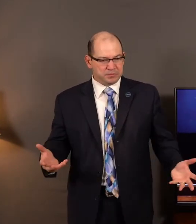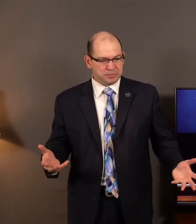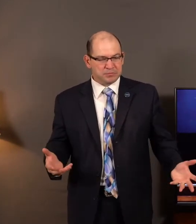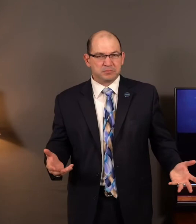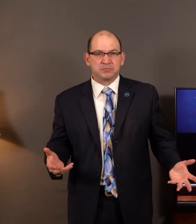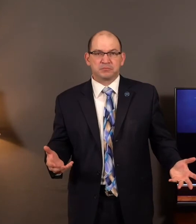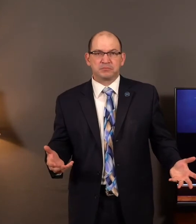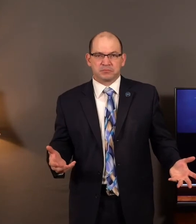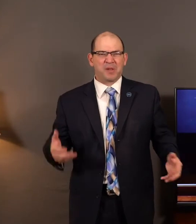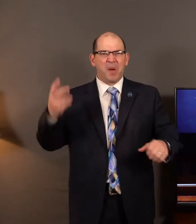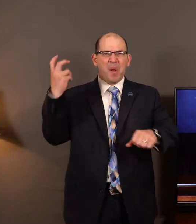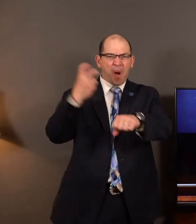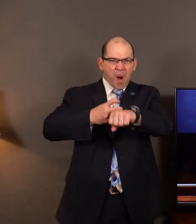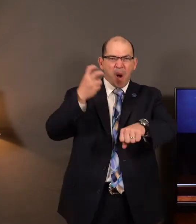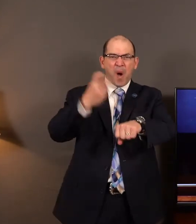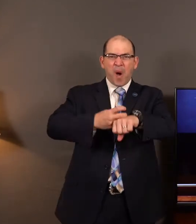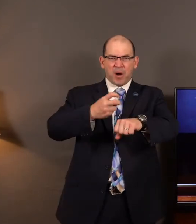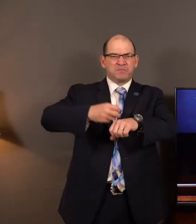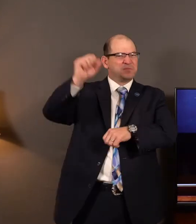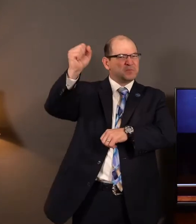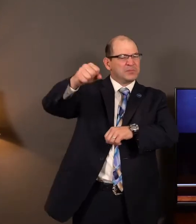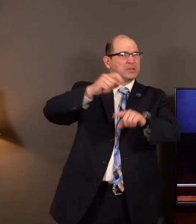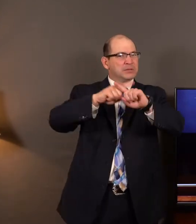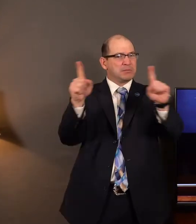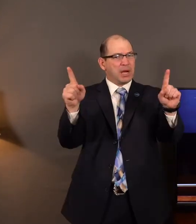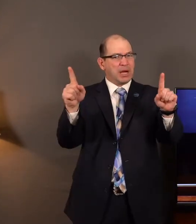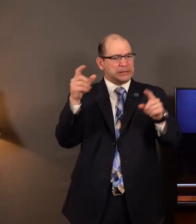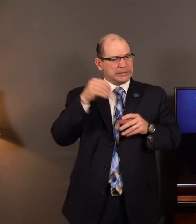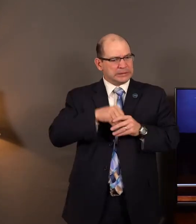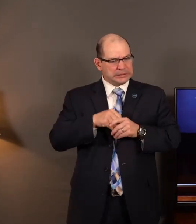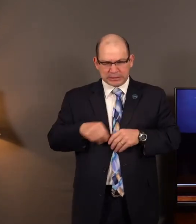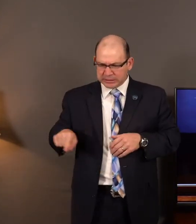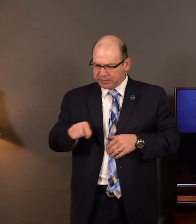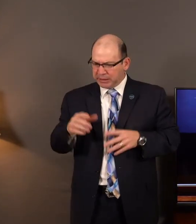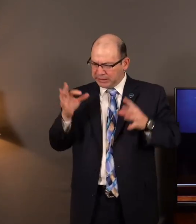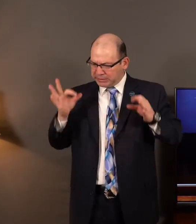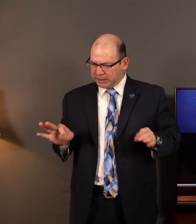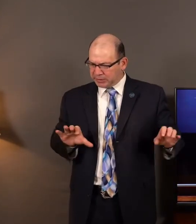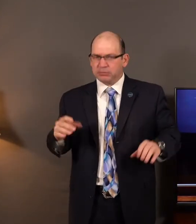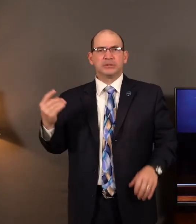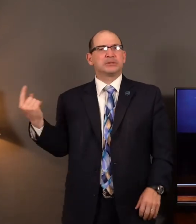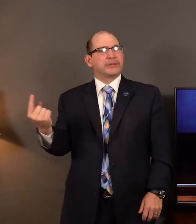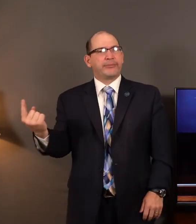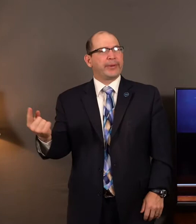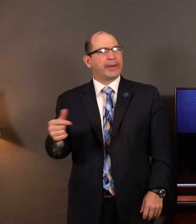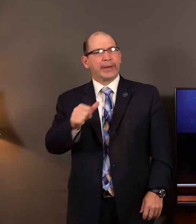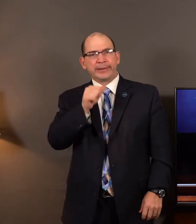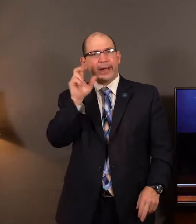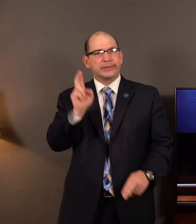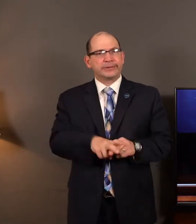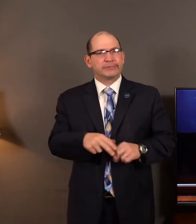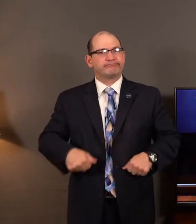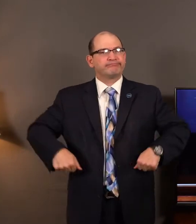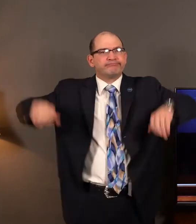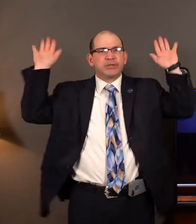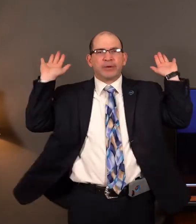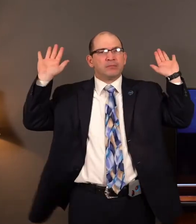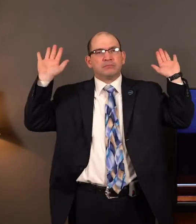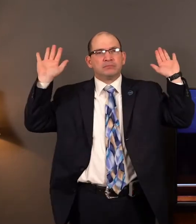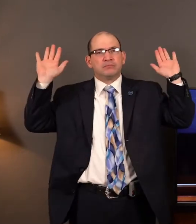It was difficulty all around them. But inside of them they were determined they're not just going to sit there and die. They're going to get up and